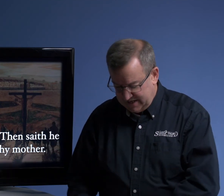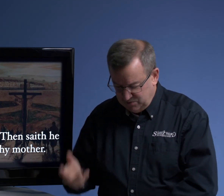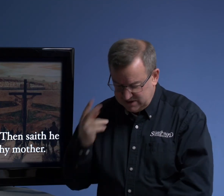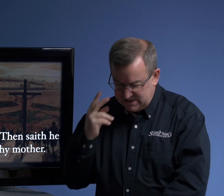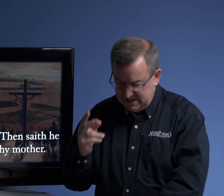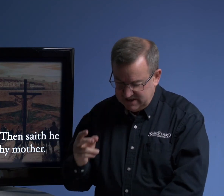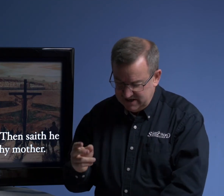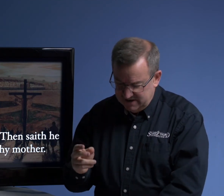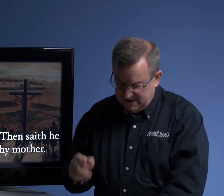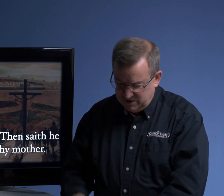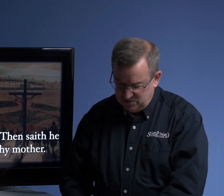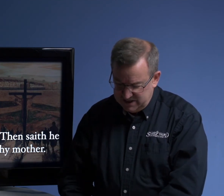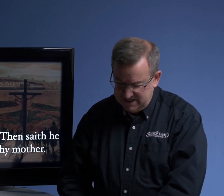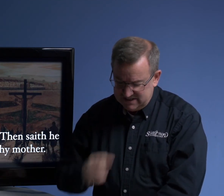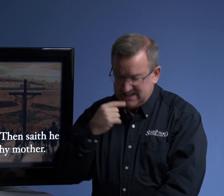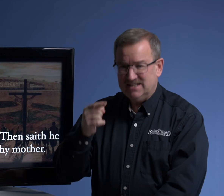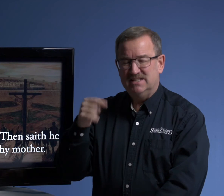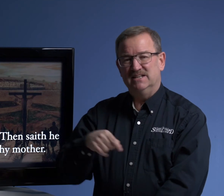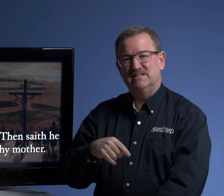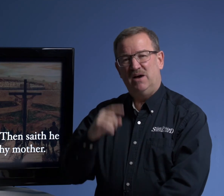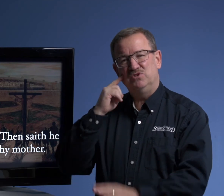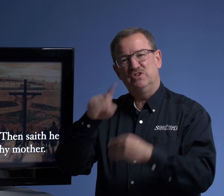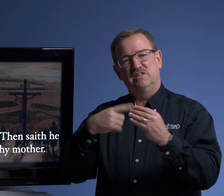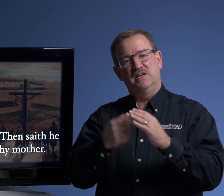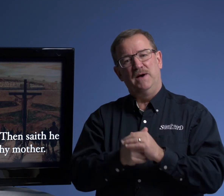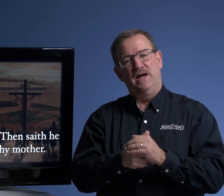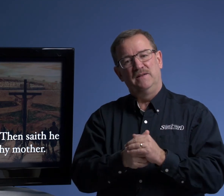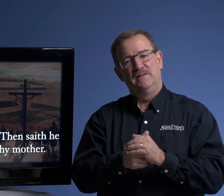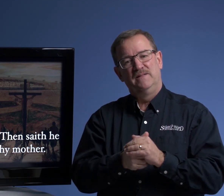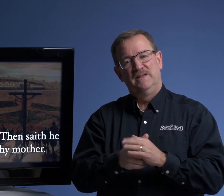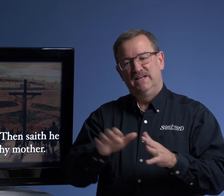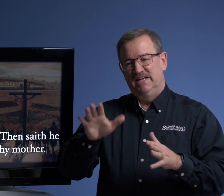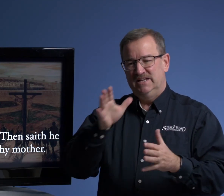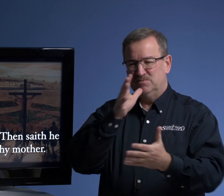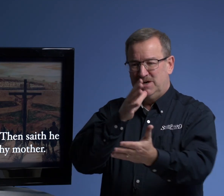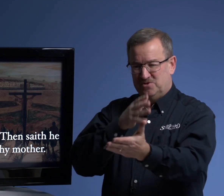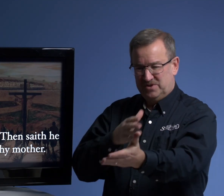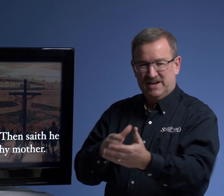we see that when he says this, I want you to think about his mother there.